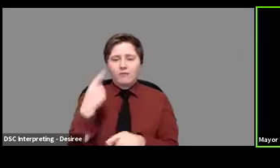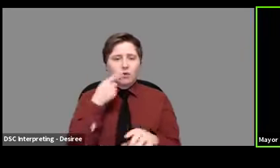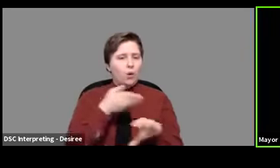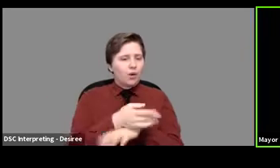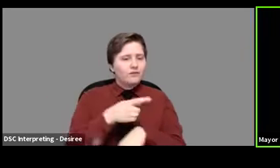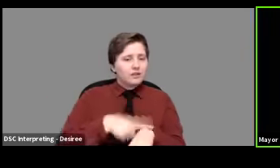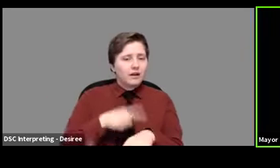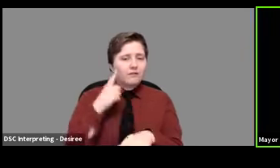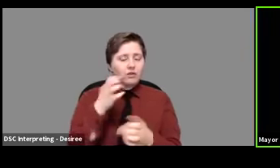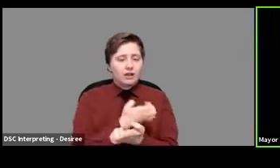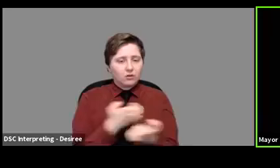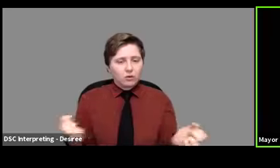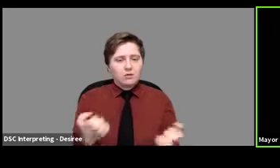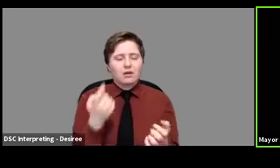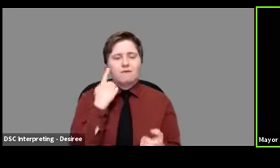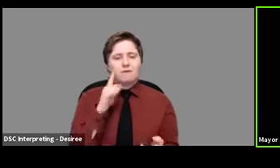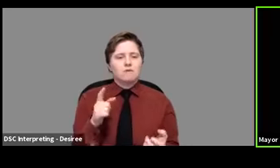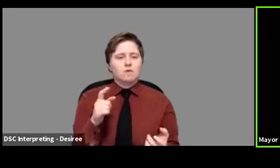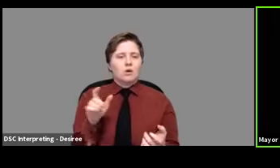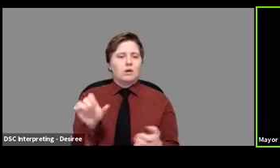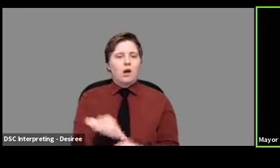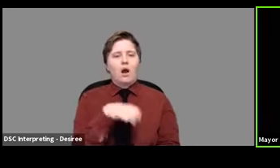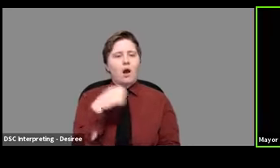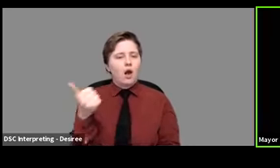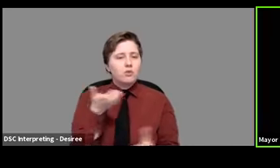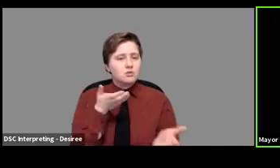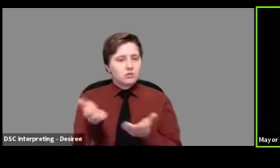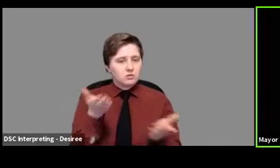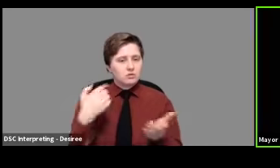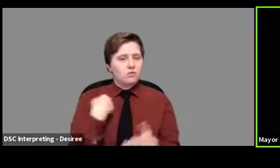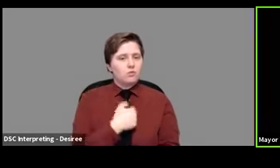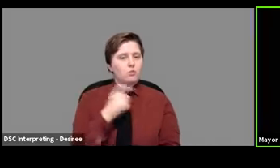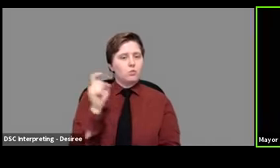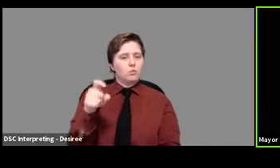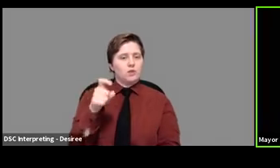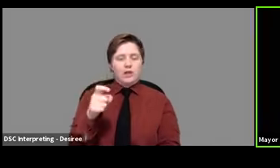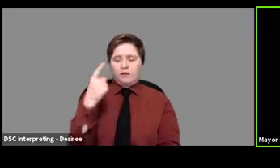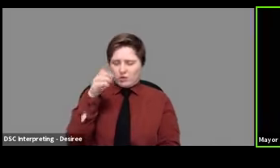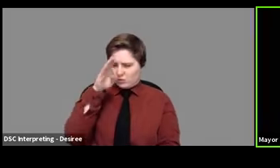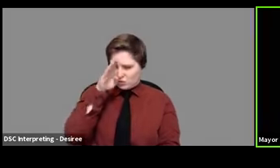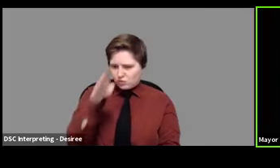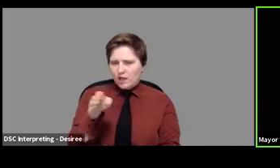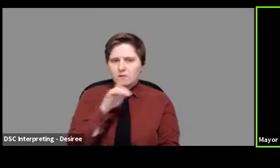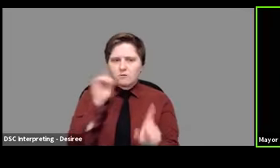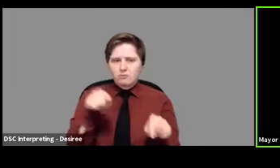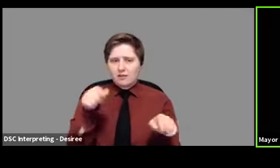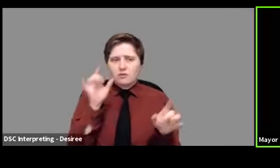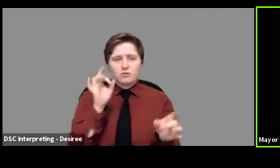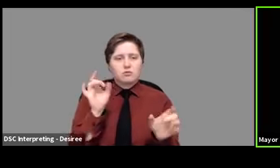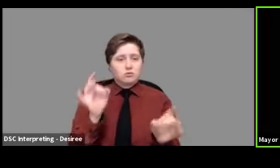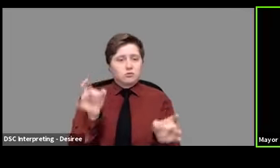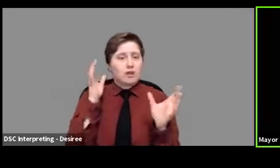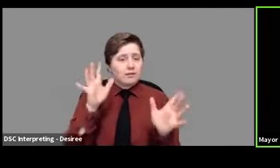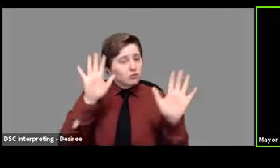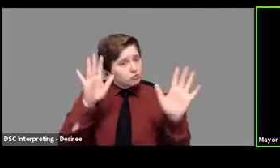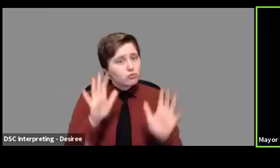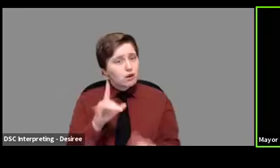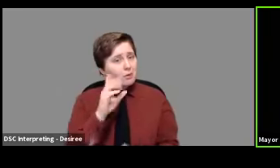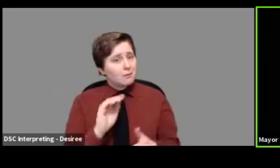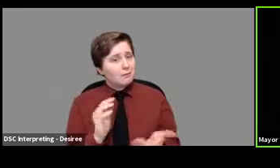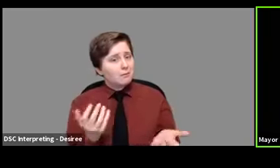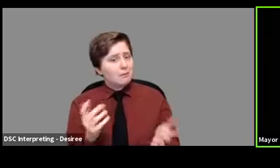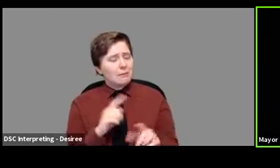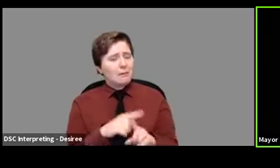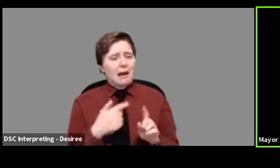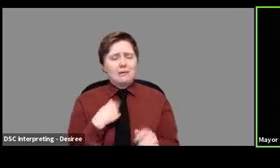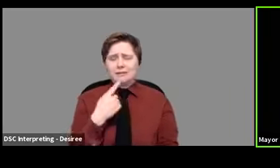equipment and, and, you know, other services we need to directly respond to this crisis is great. But I